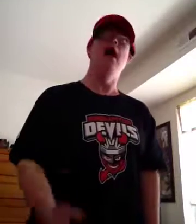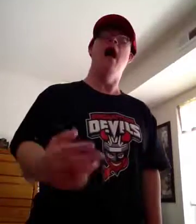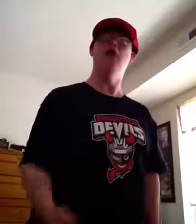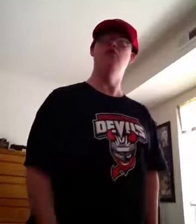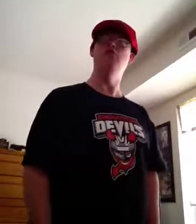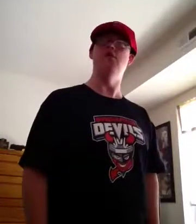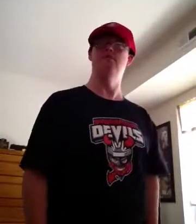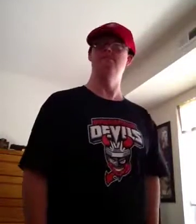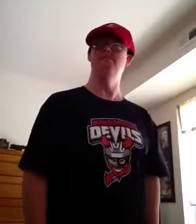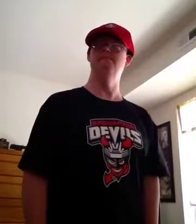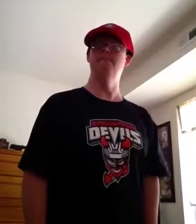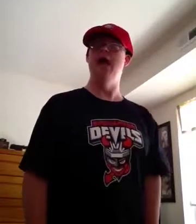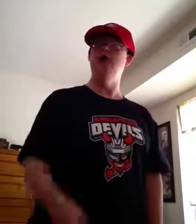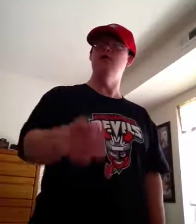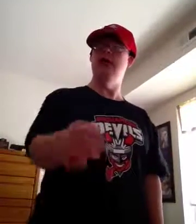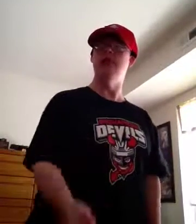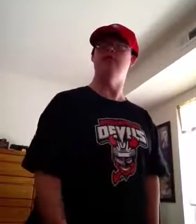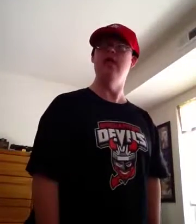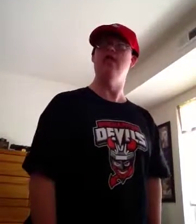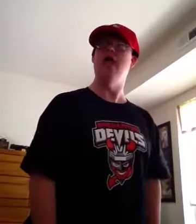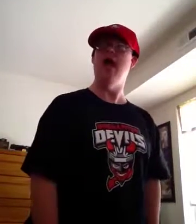How you doing? And you can't teach that.